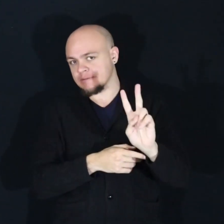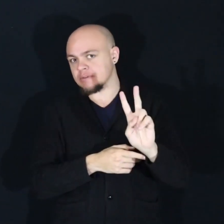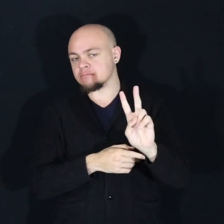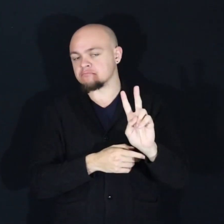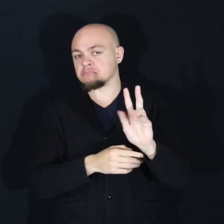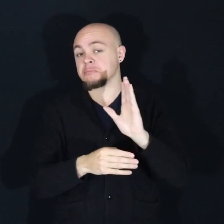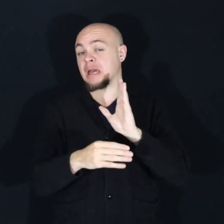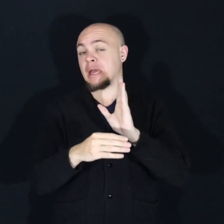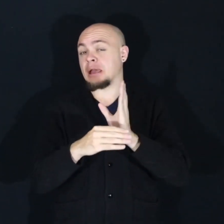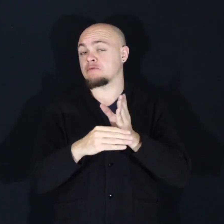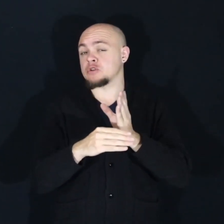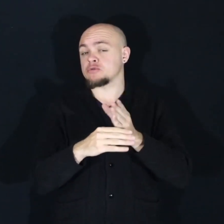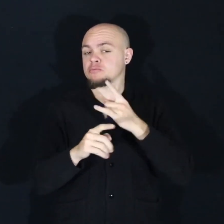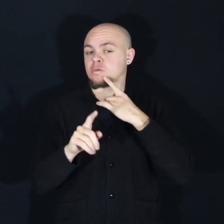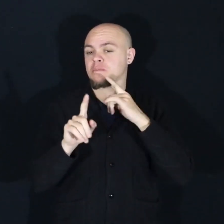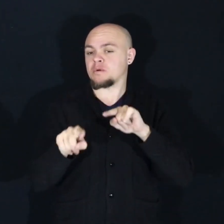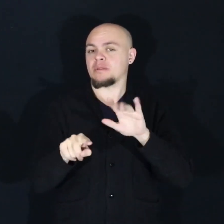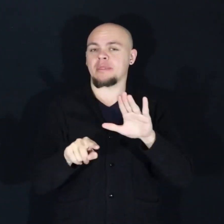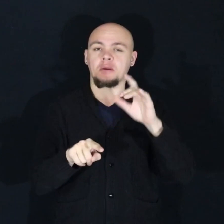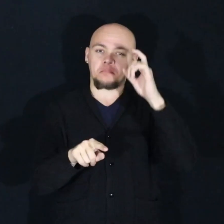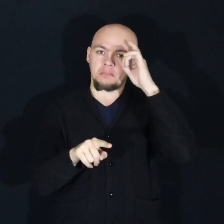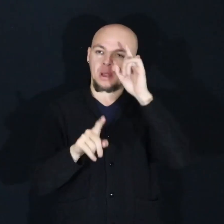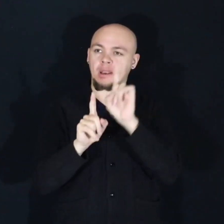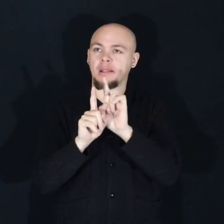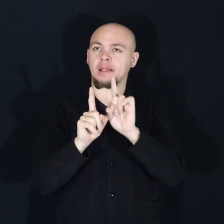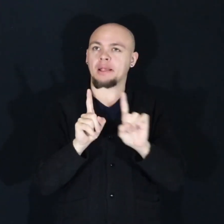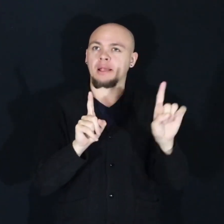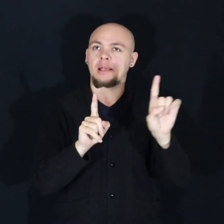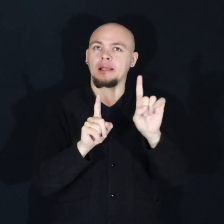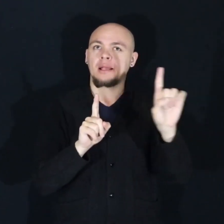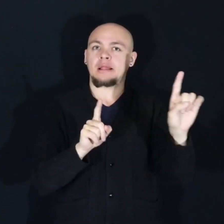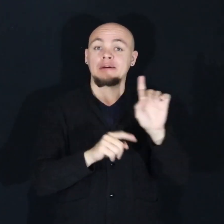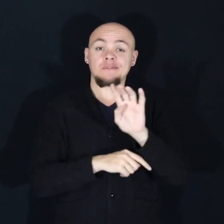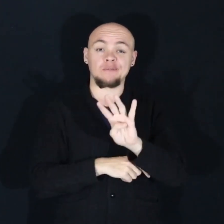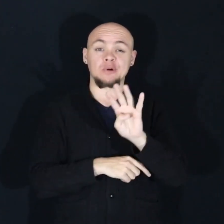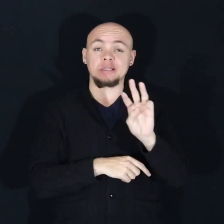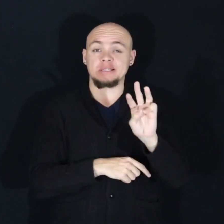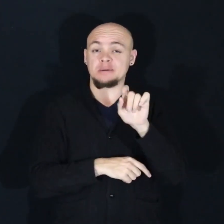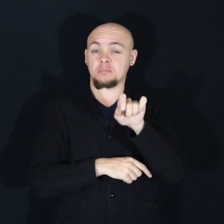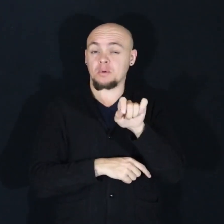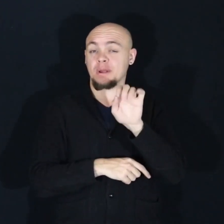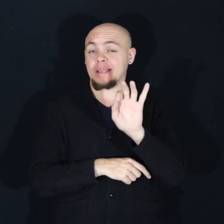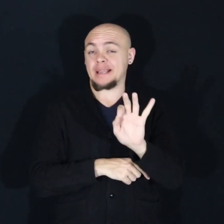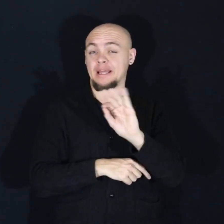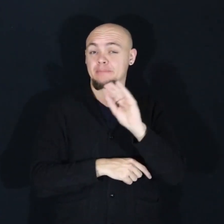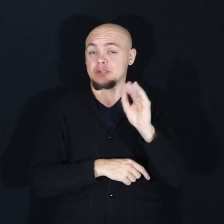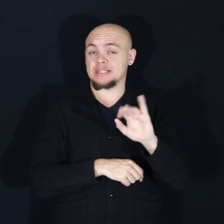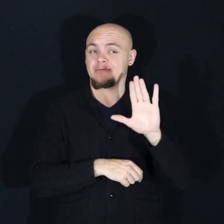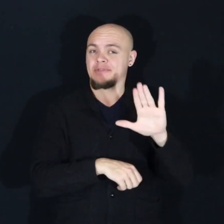on average, they reported that their mind was wandering off 46.9% of the time.